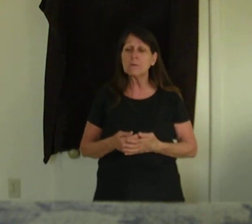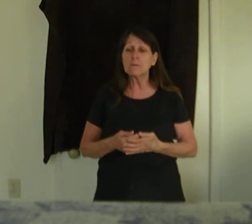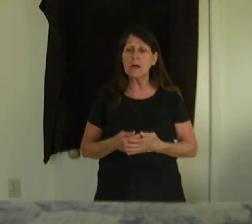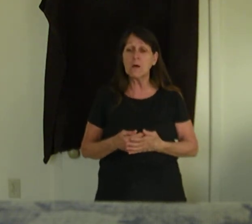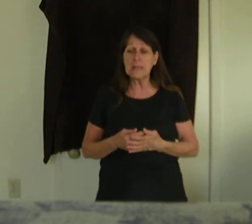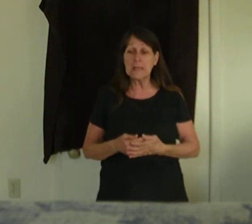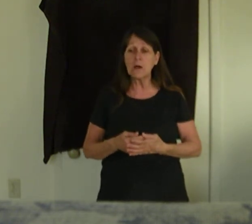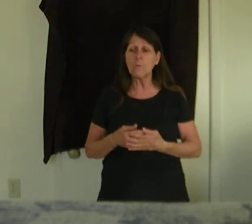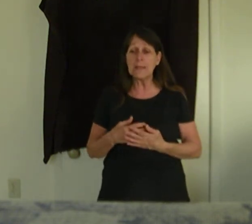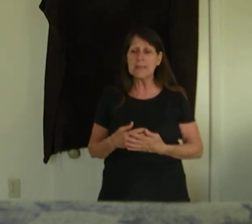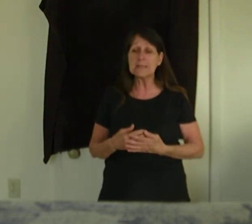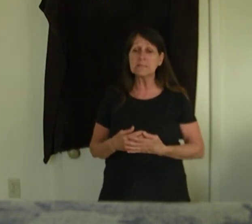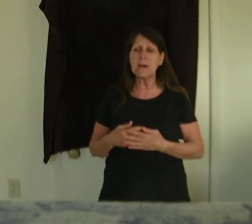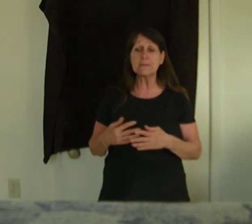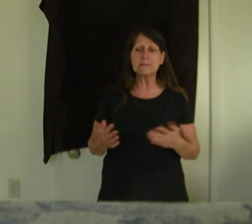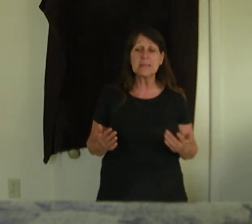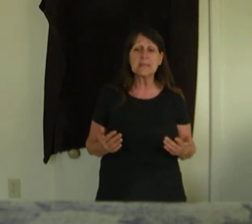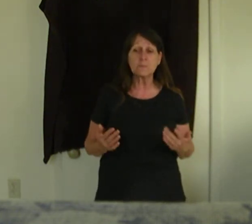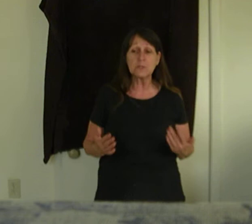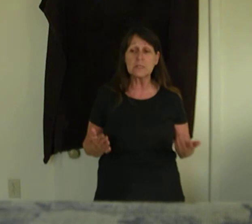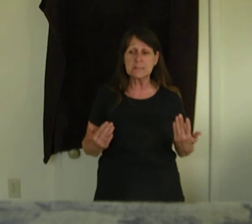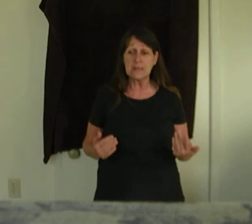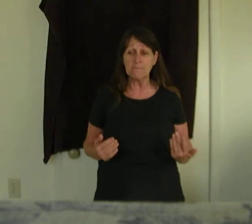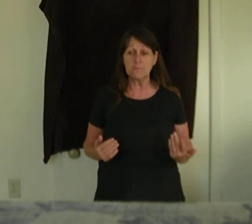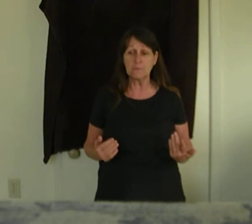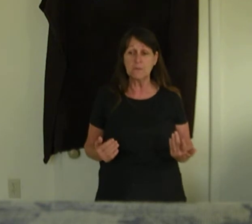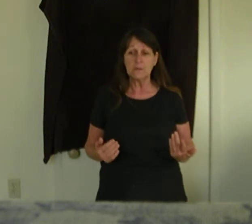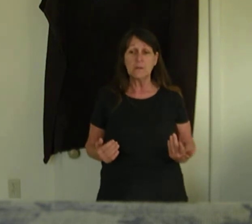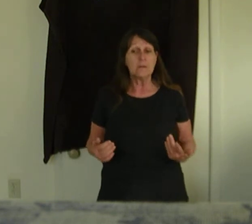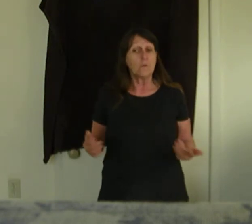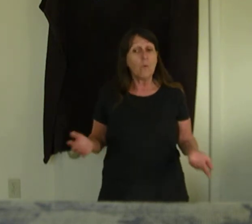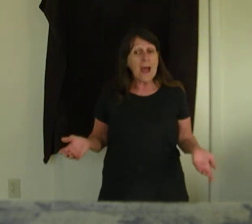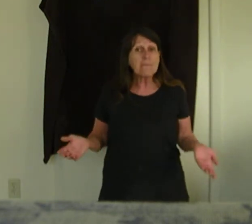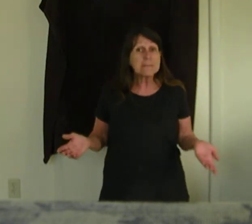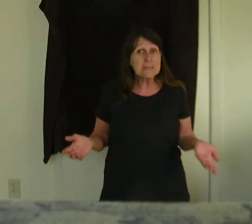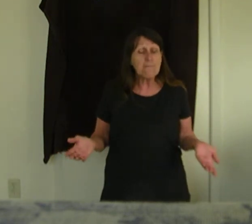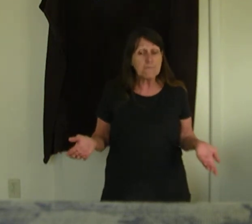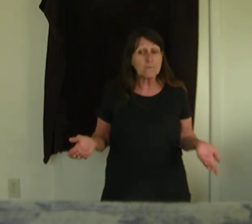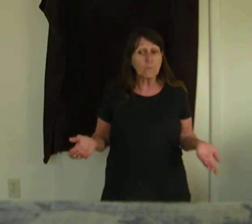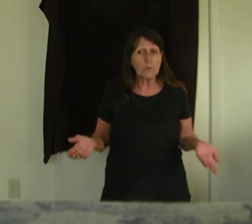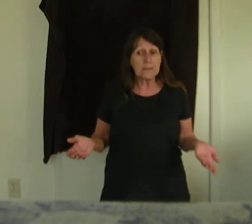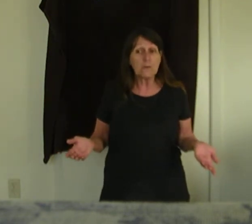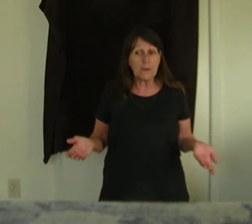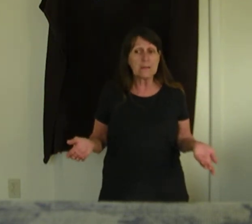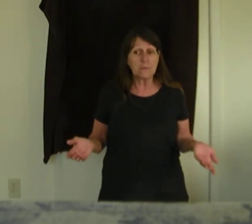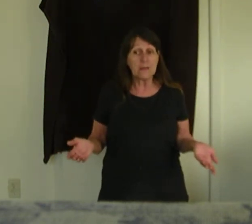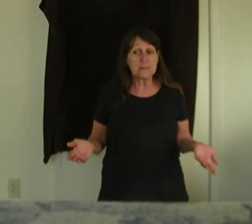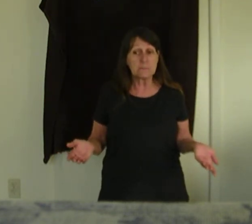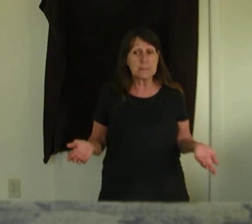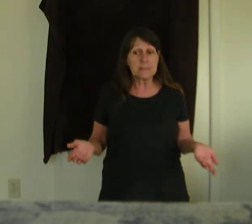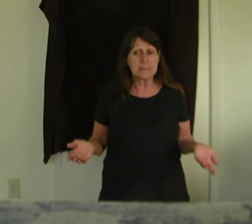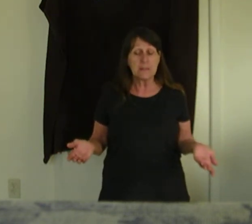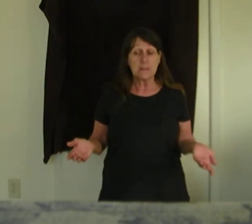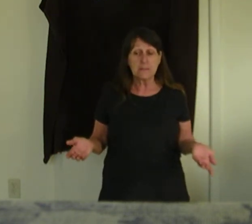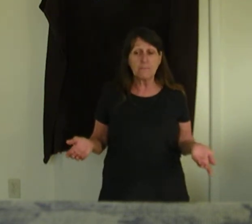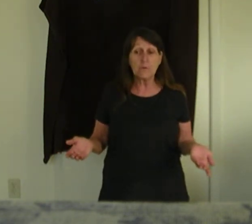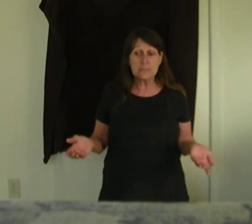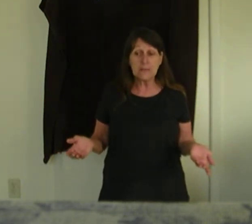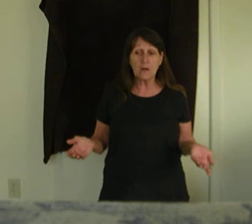he obedience by the things which he suffered. Wifes suffer when they obey their husbands. The voice of the Holy